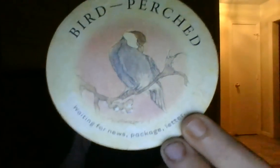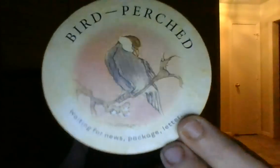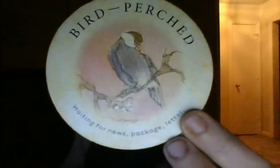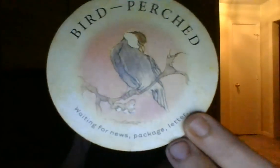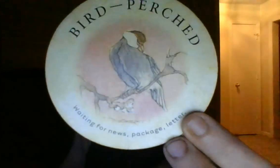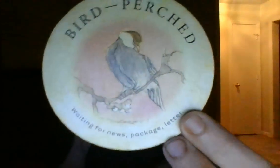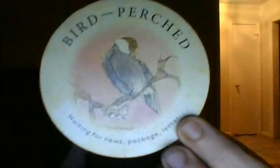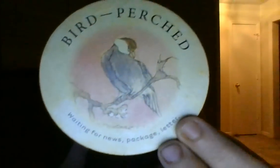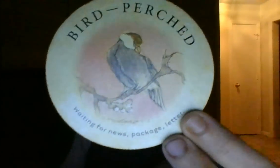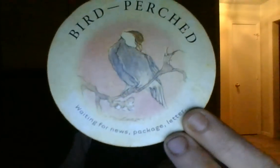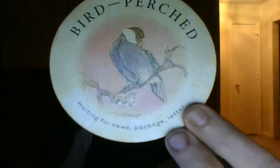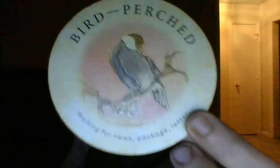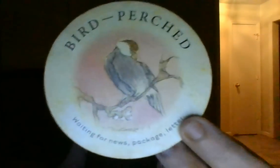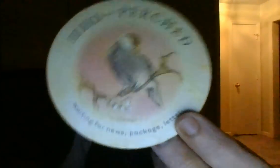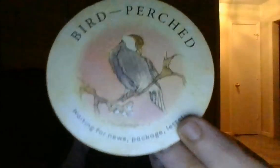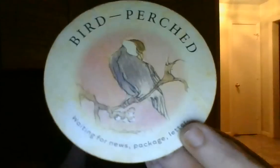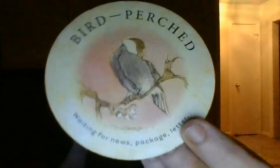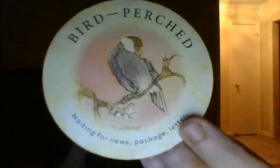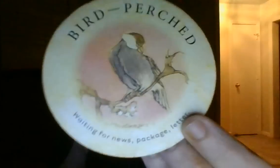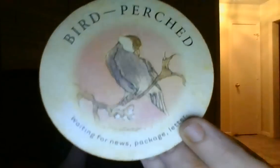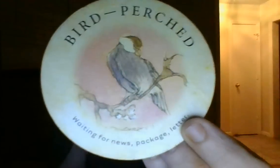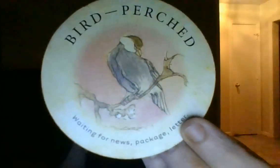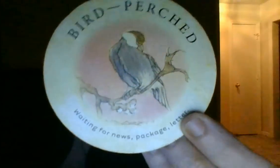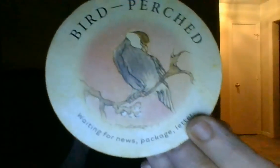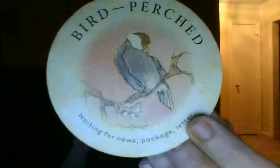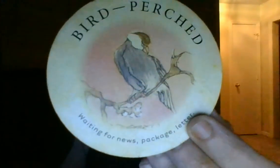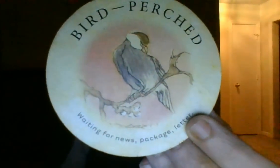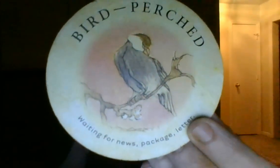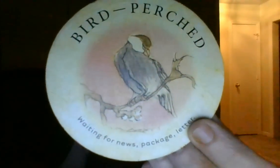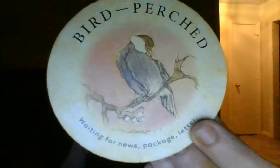Things are about to speed up in a huge way. A very huge way.